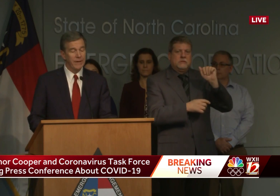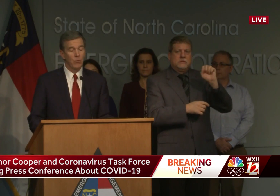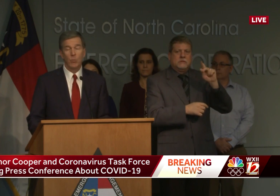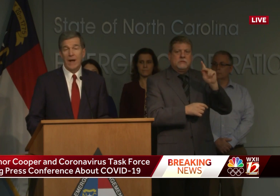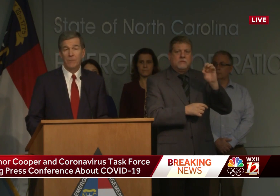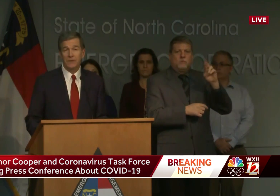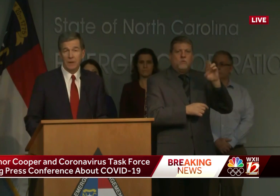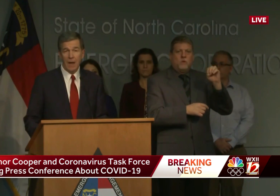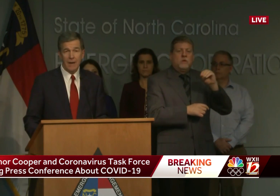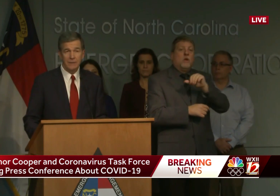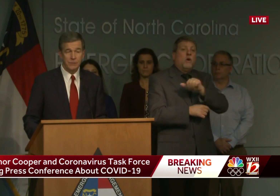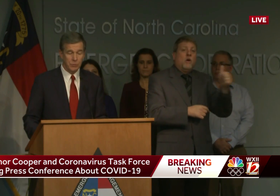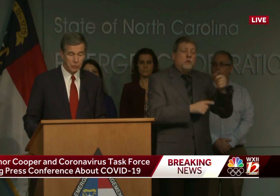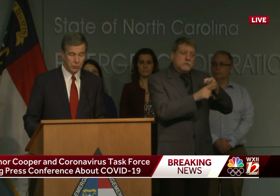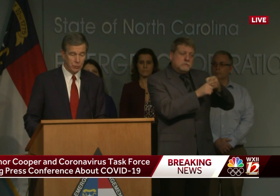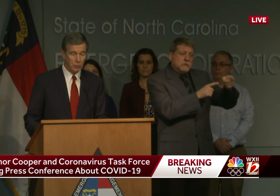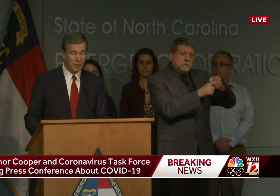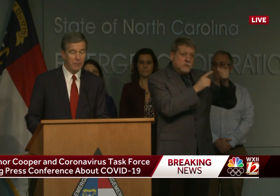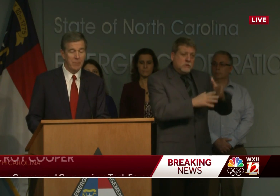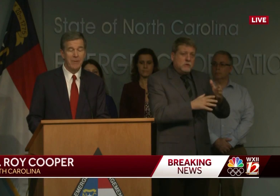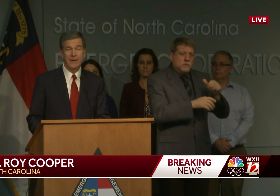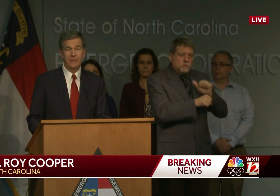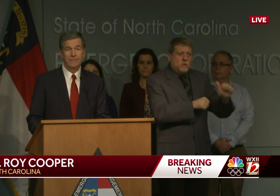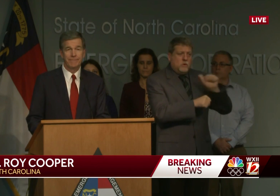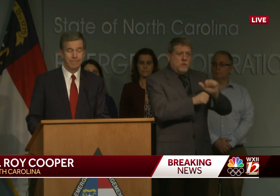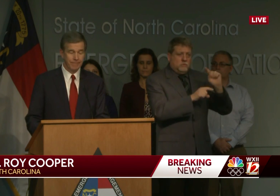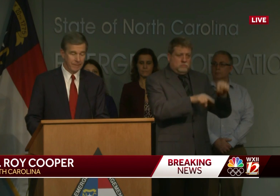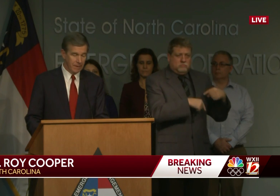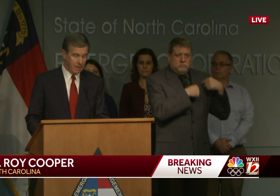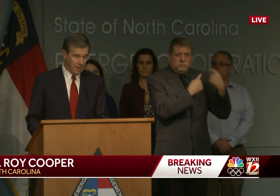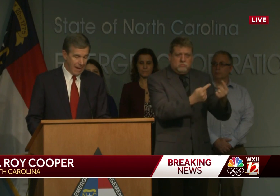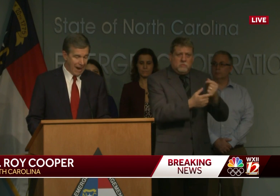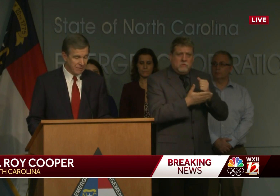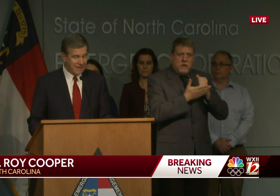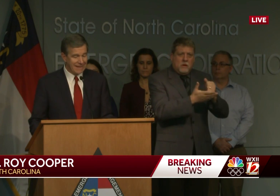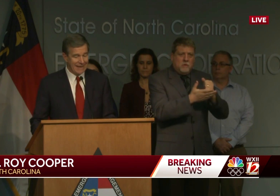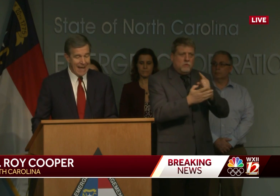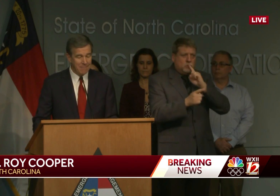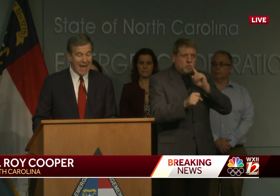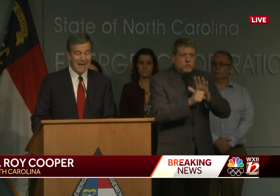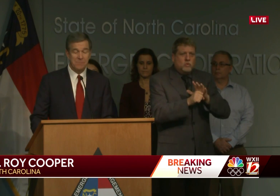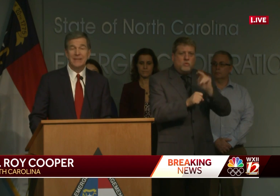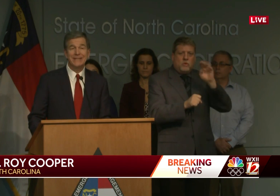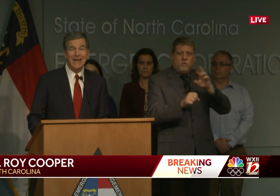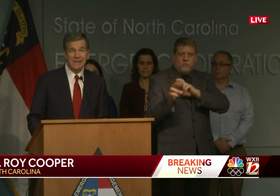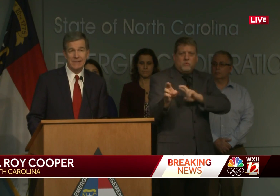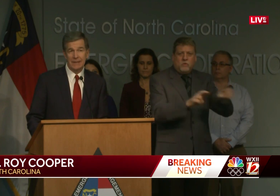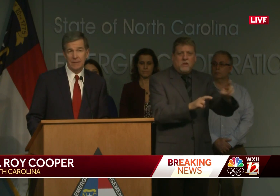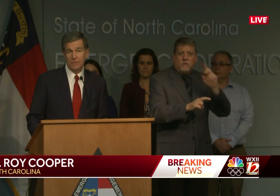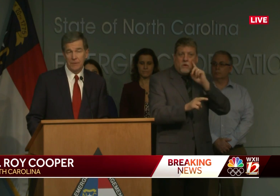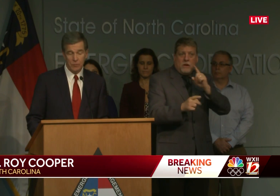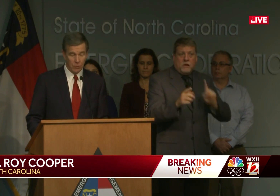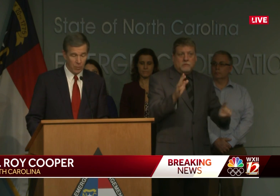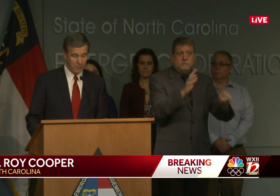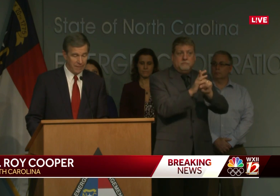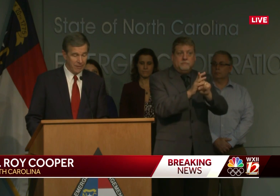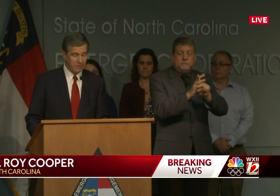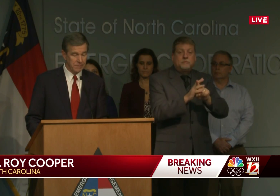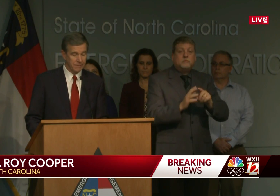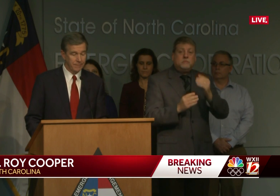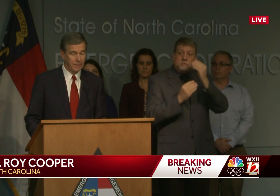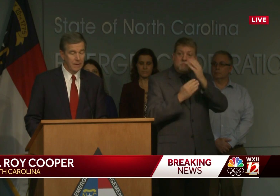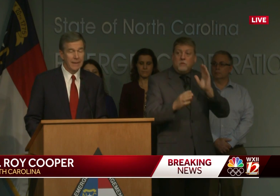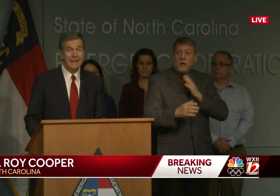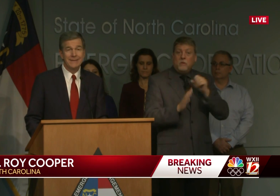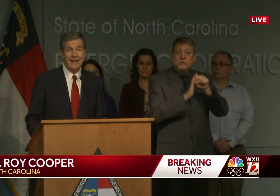been working around the clock to ensure we are prepared. Our state lab has been testing for the new coronavirus,